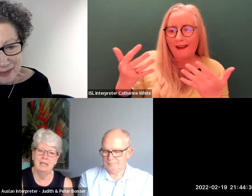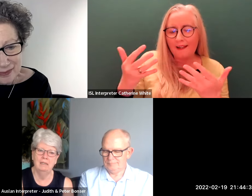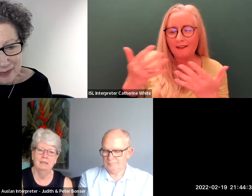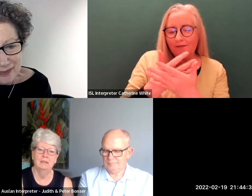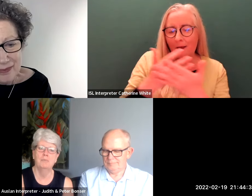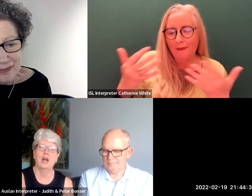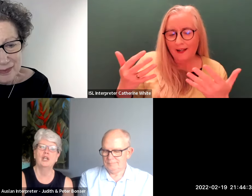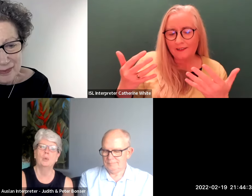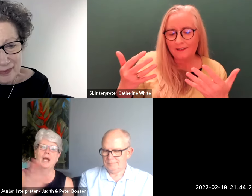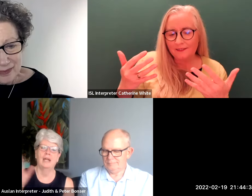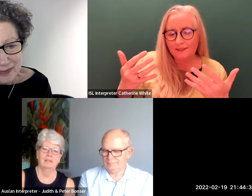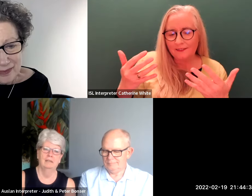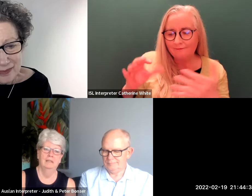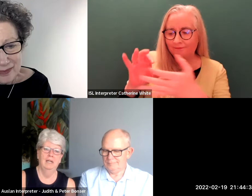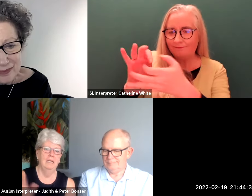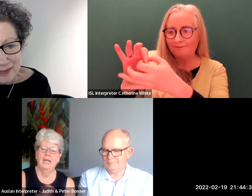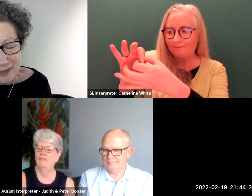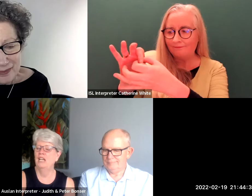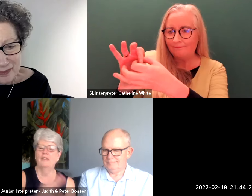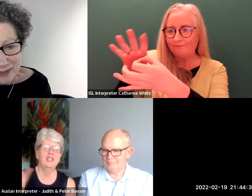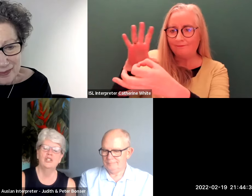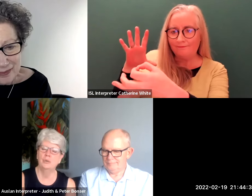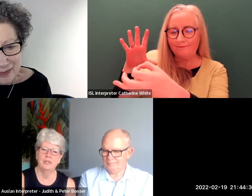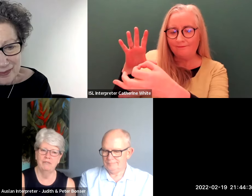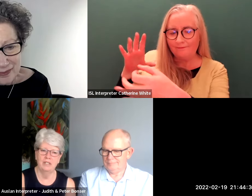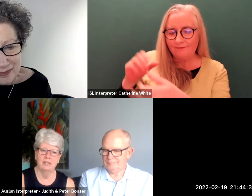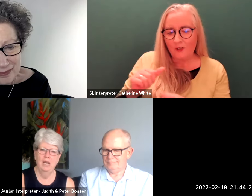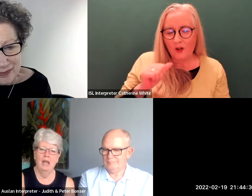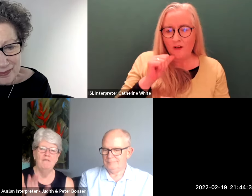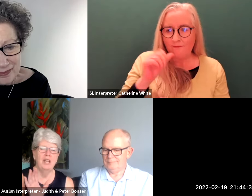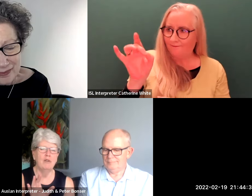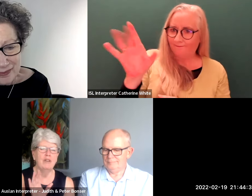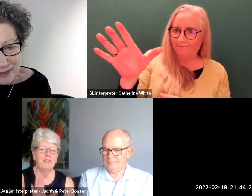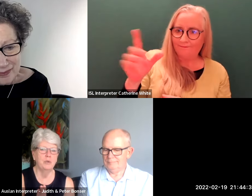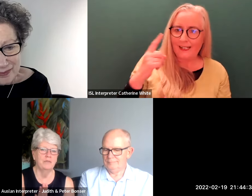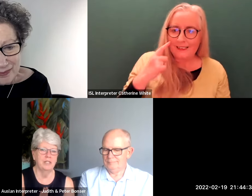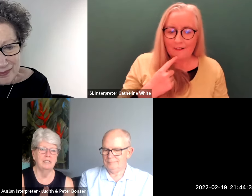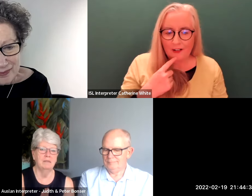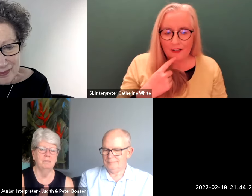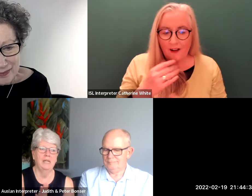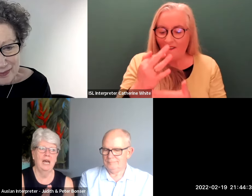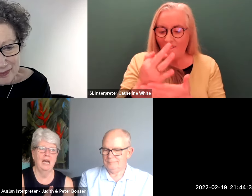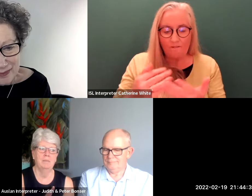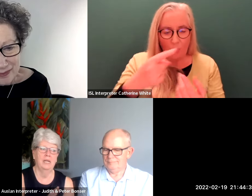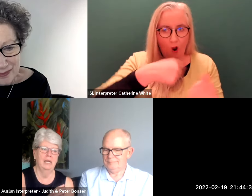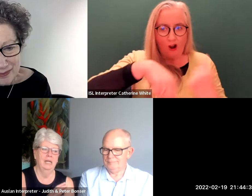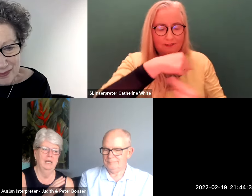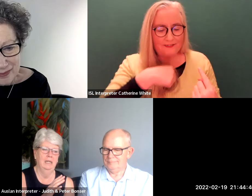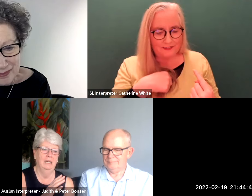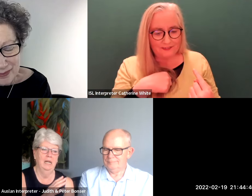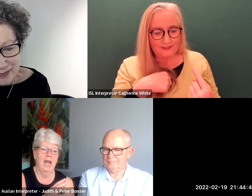many break away they have nothing to do with deafness very few of us um